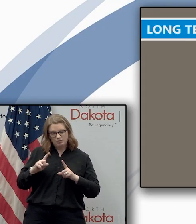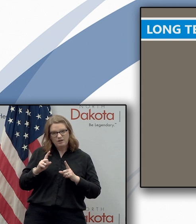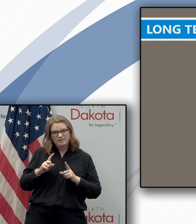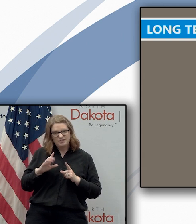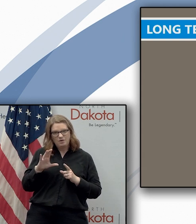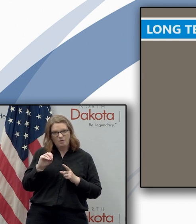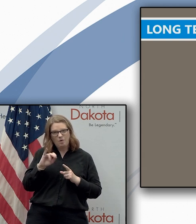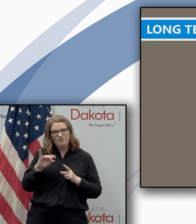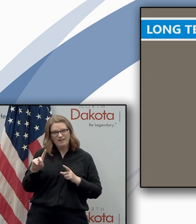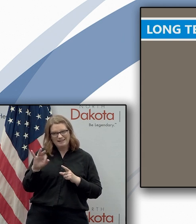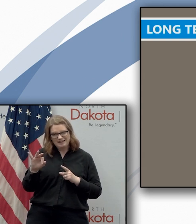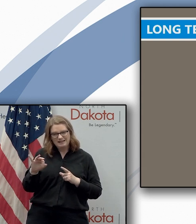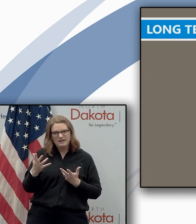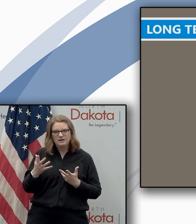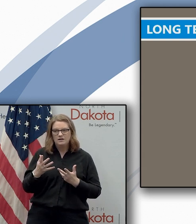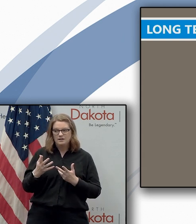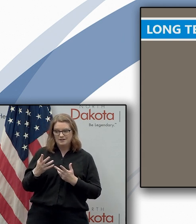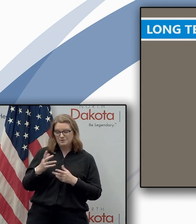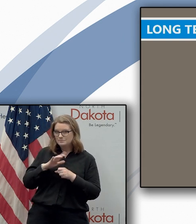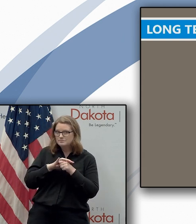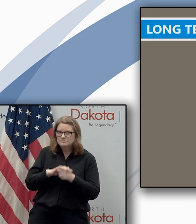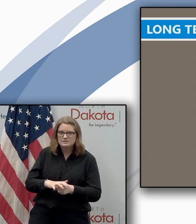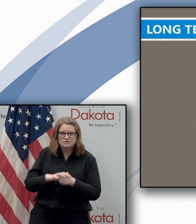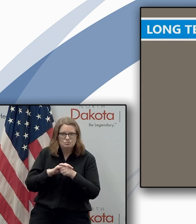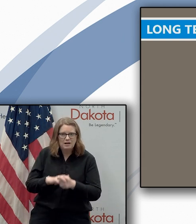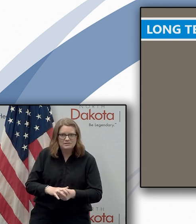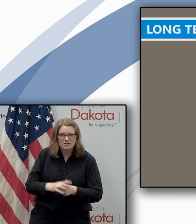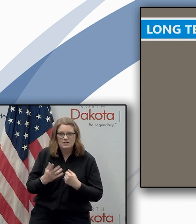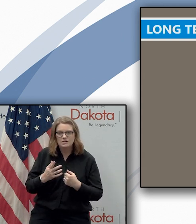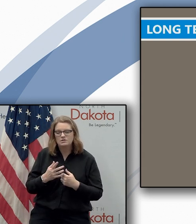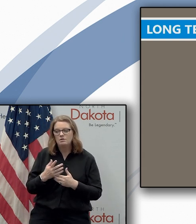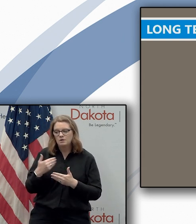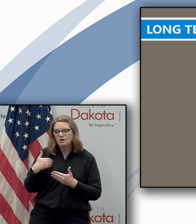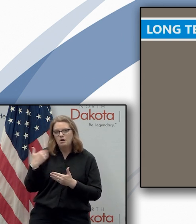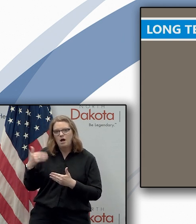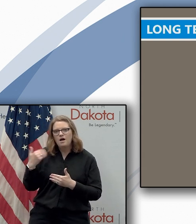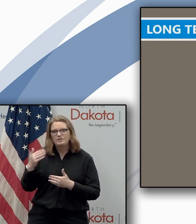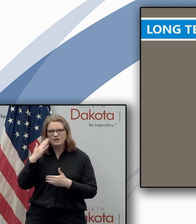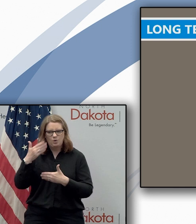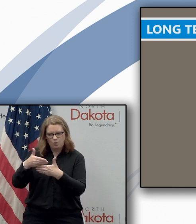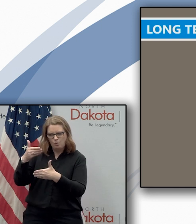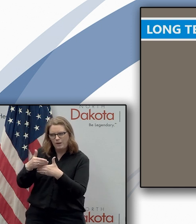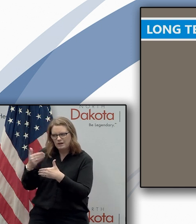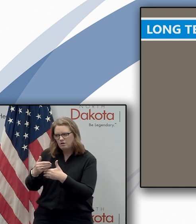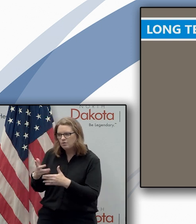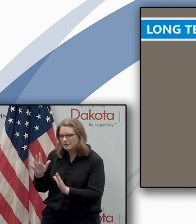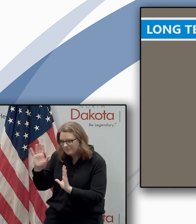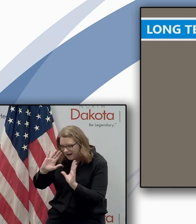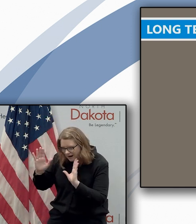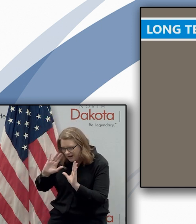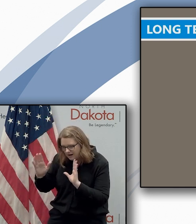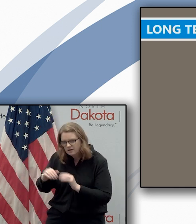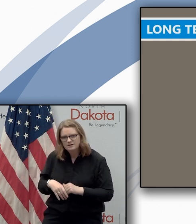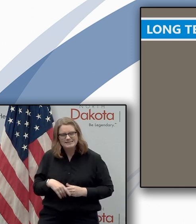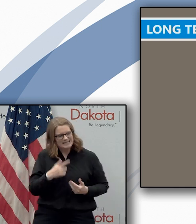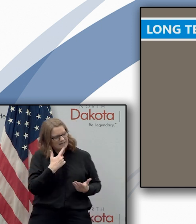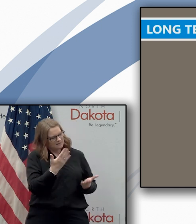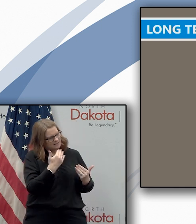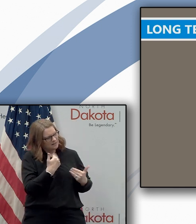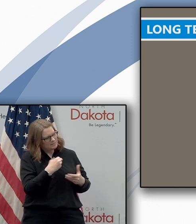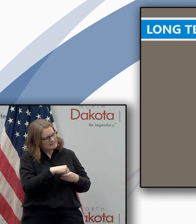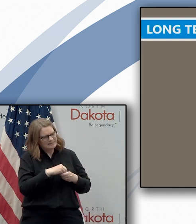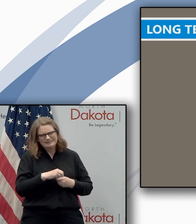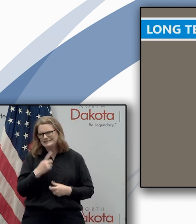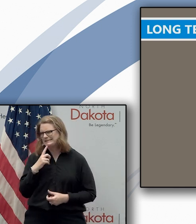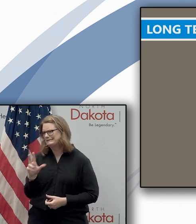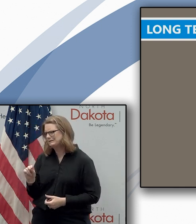pandemic was stressful uh and even though we visit her often but through the window she would often invite us to come inside and we'd have to